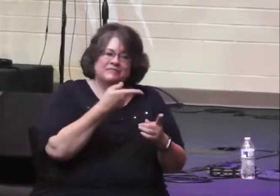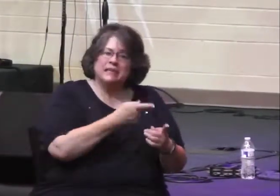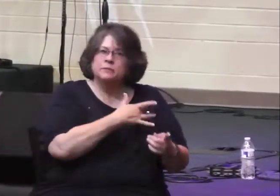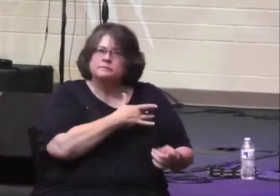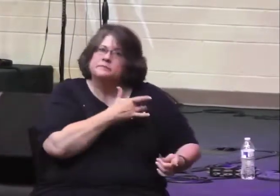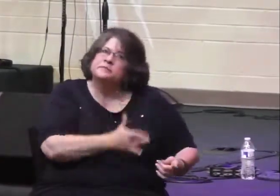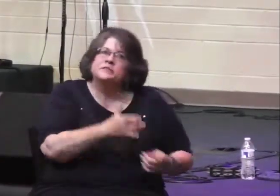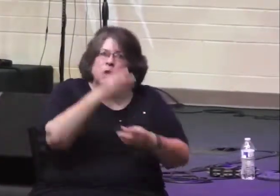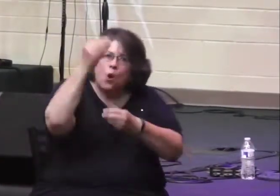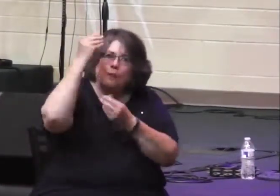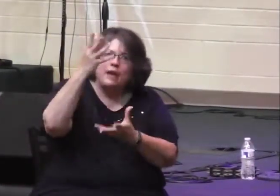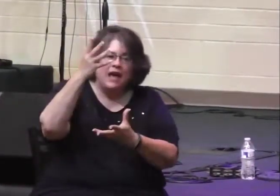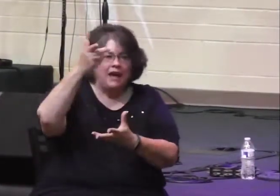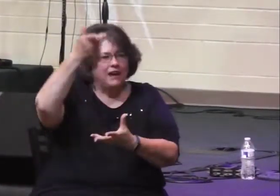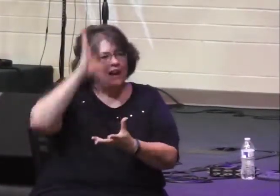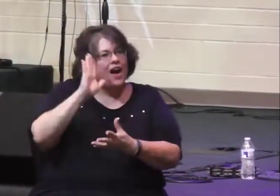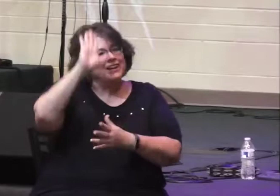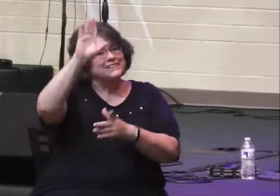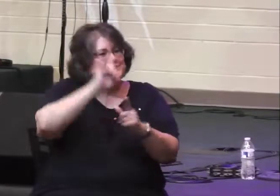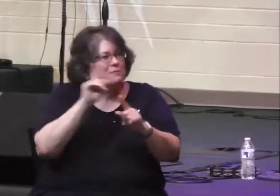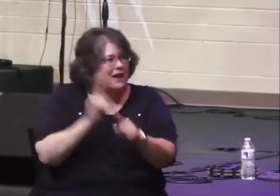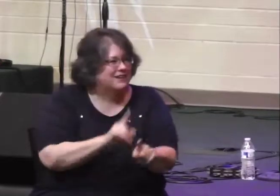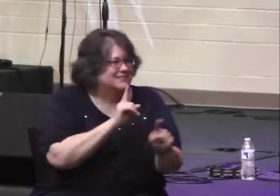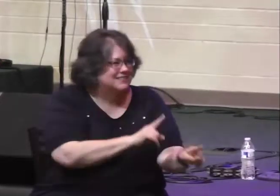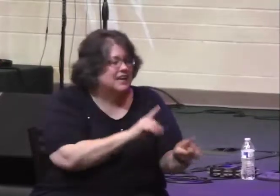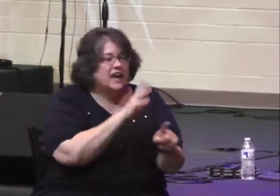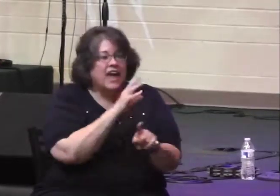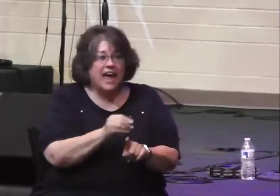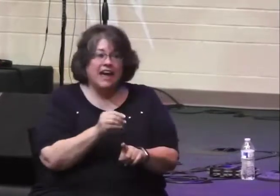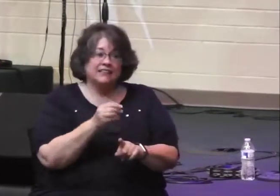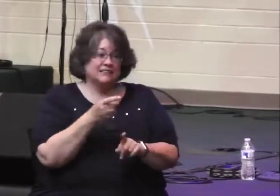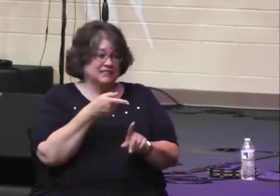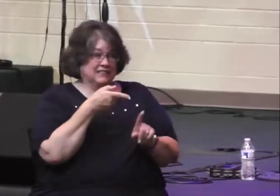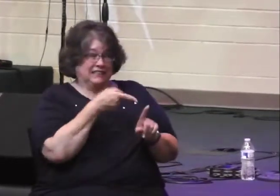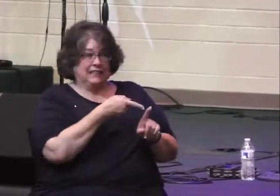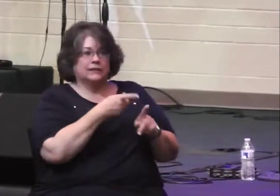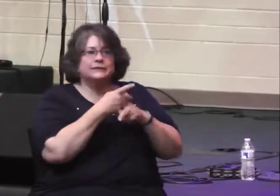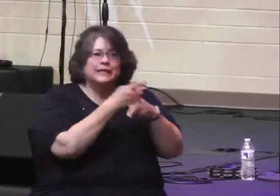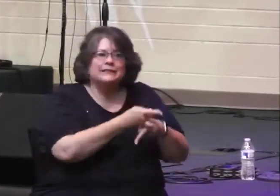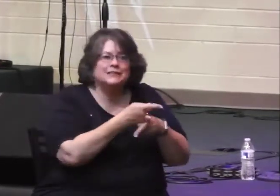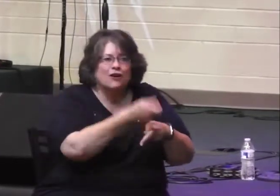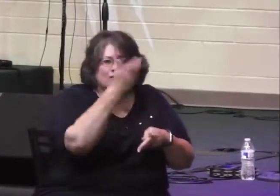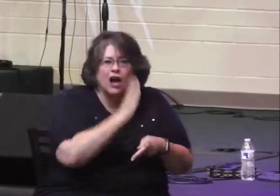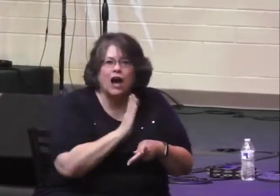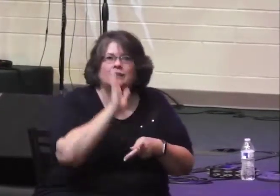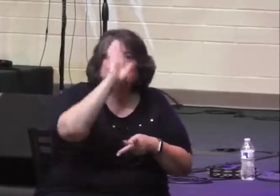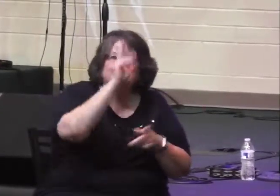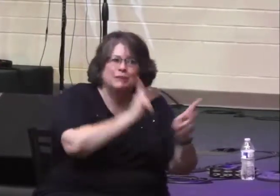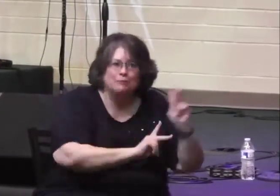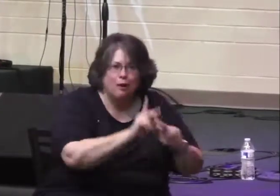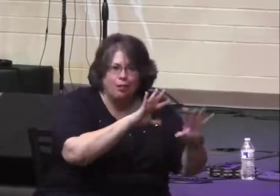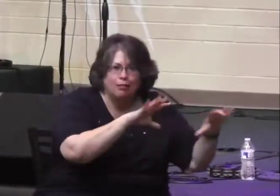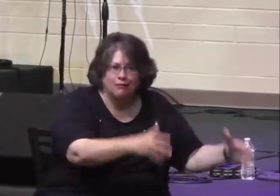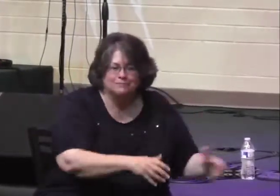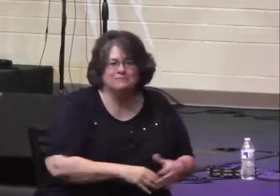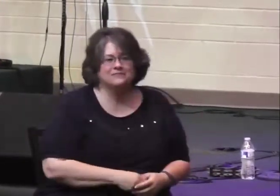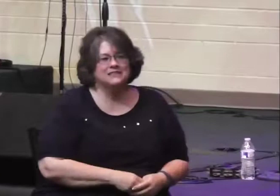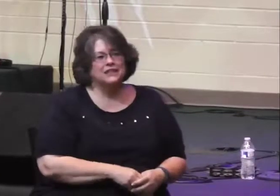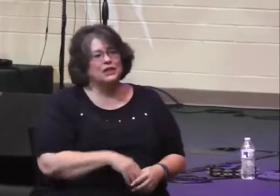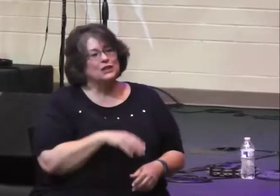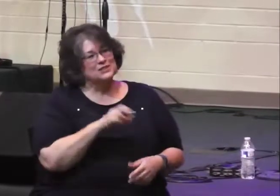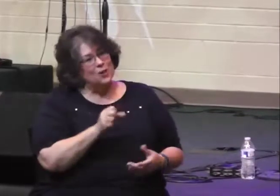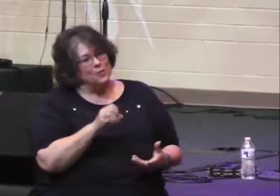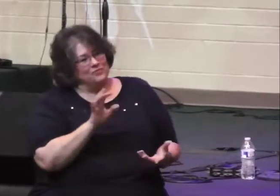king because he obeys God's commands and because he cares for God's people. So these are just some of the